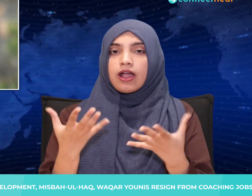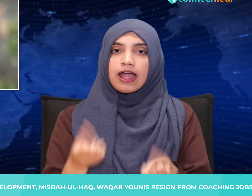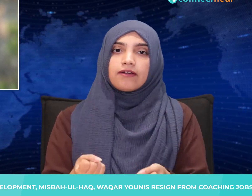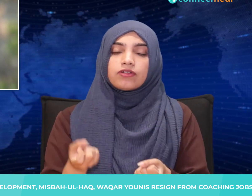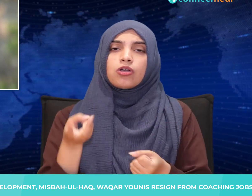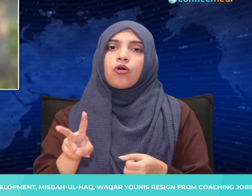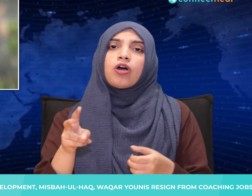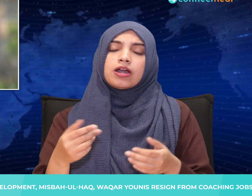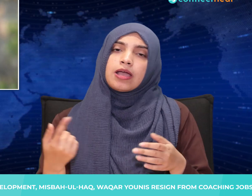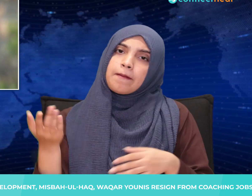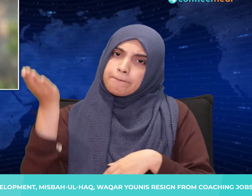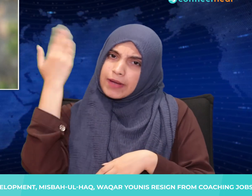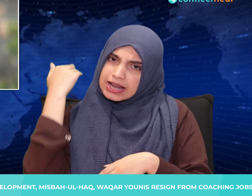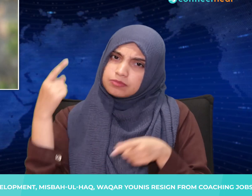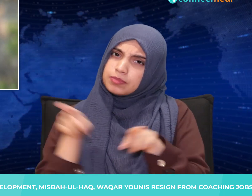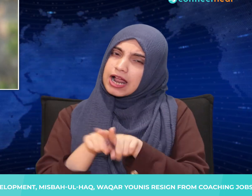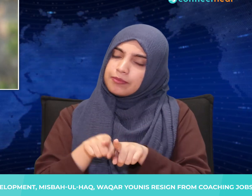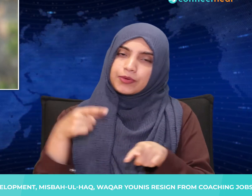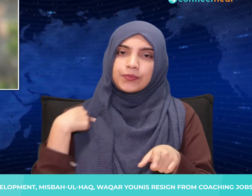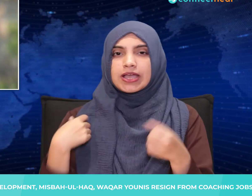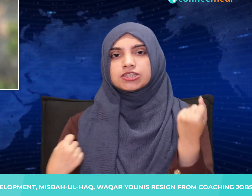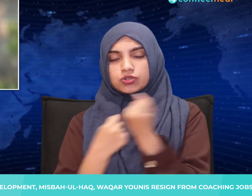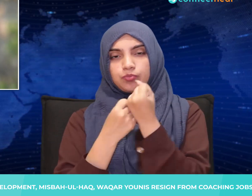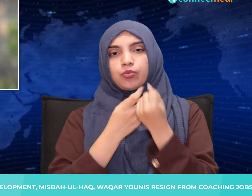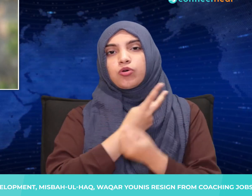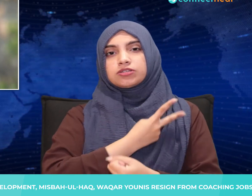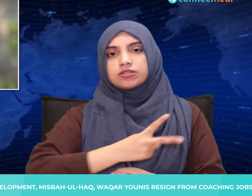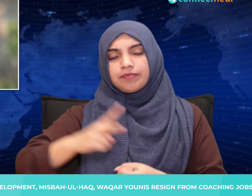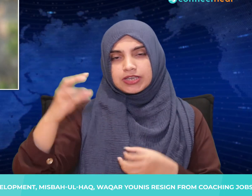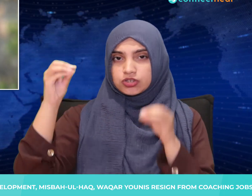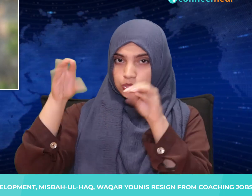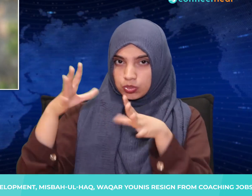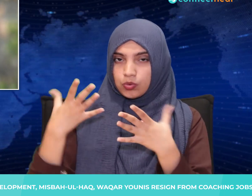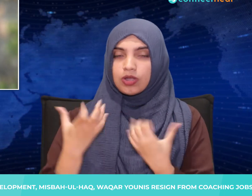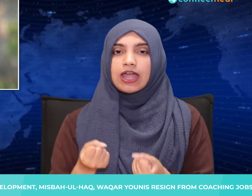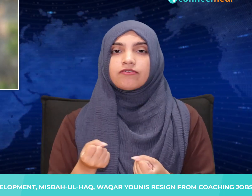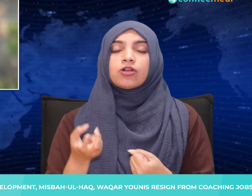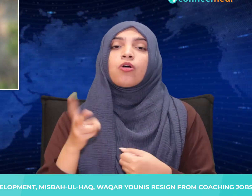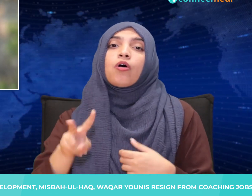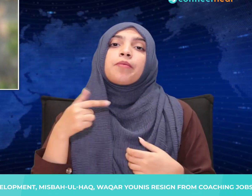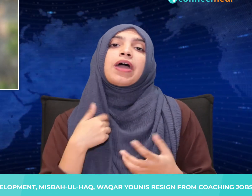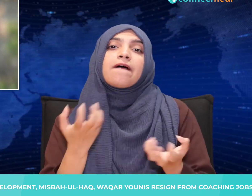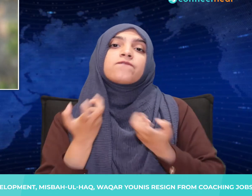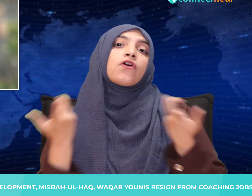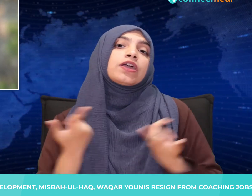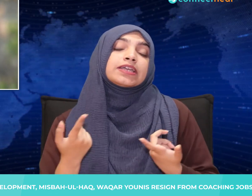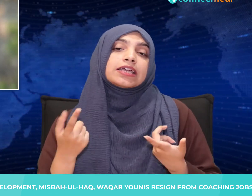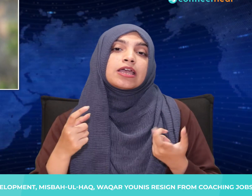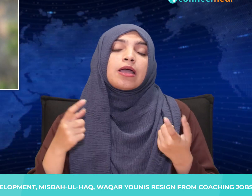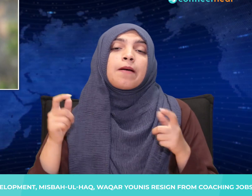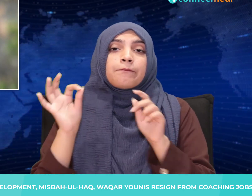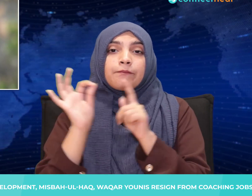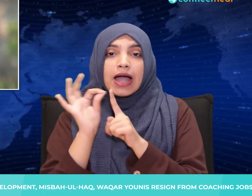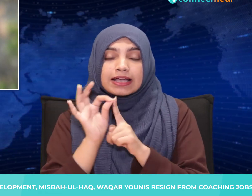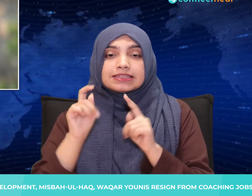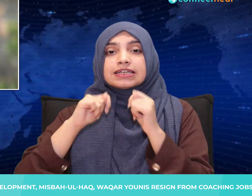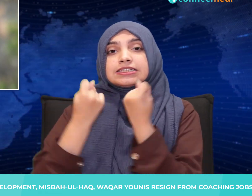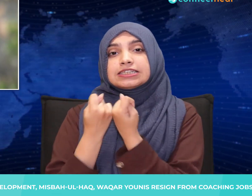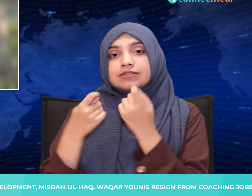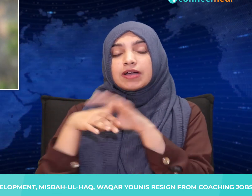to back and cheer them. I want to thank each and every member of the Pakistan cricket team set up